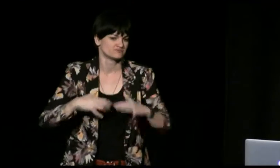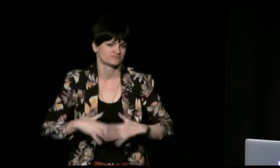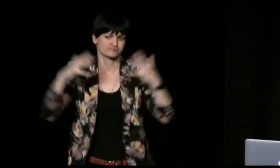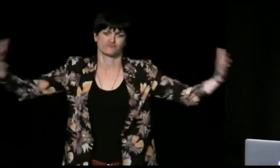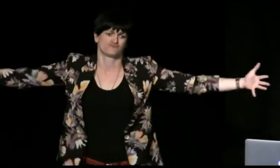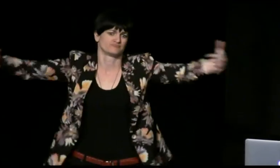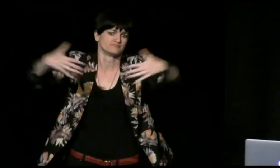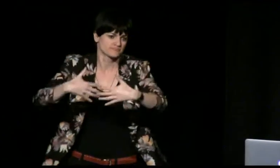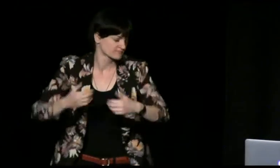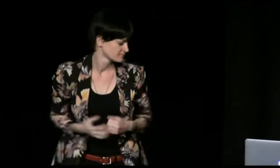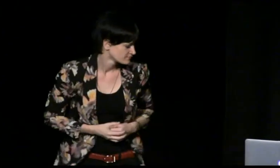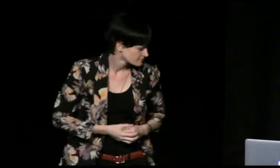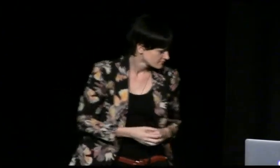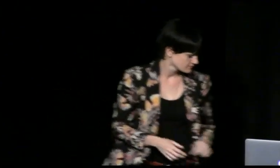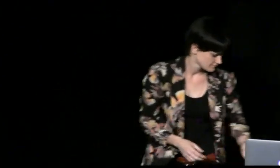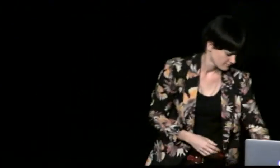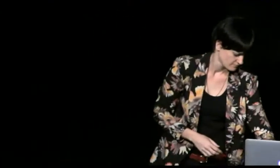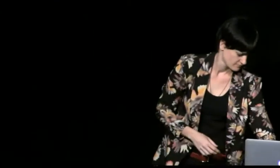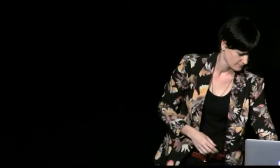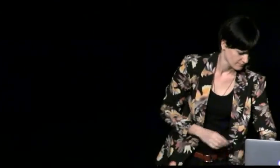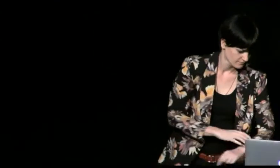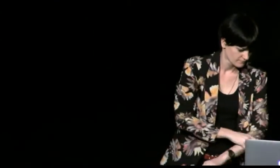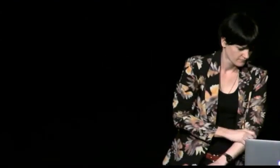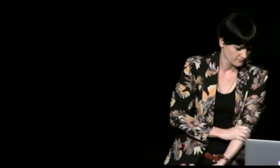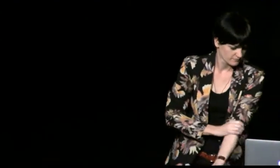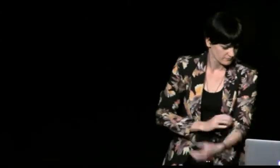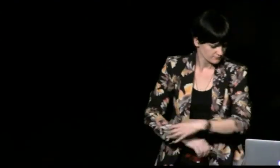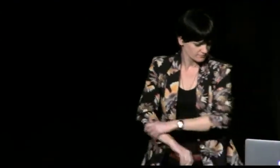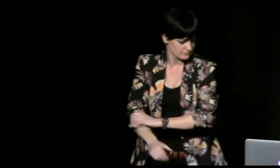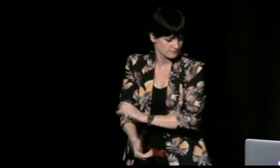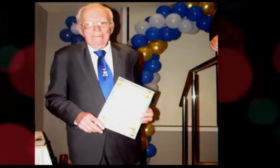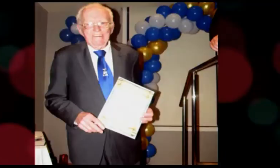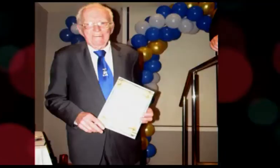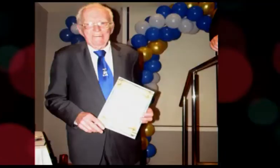There are also materials in institutions and we're trying to access those as well.